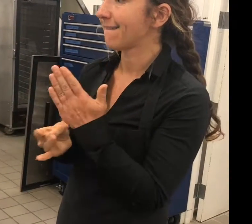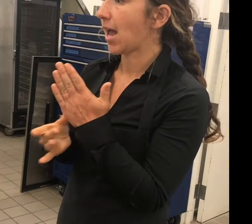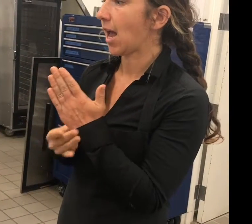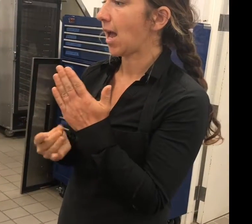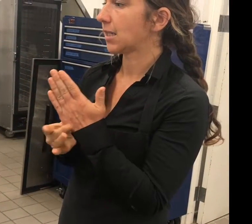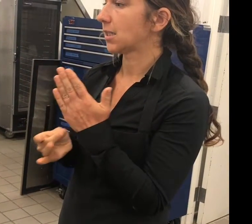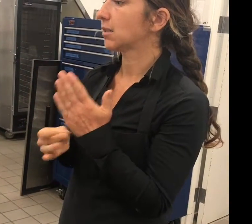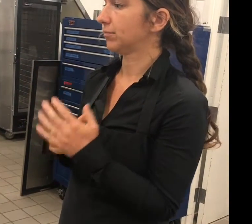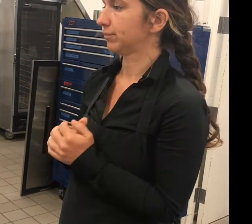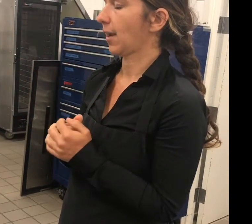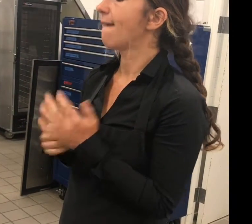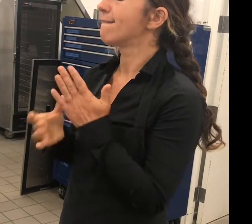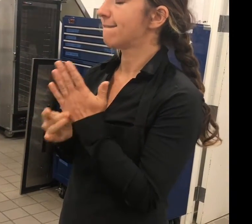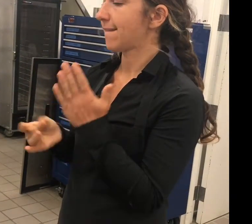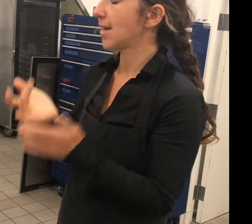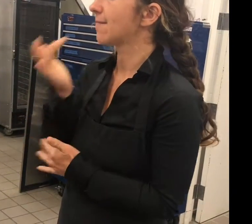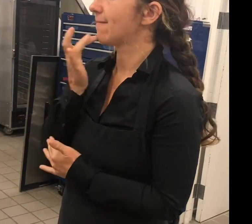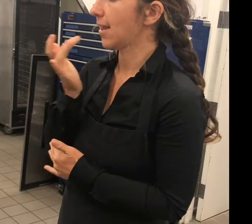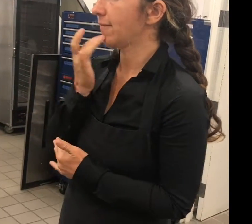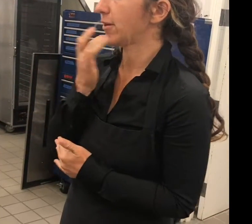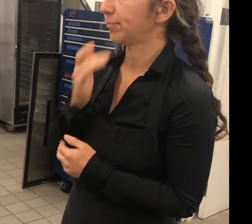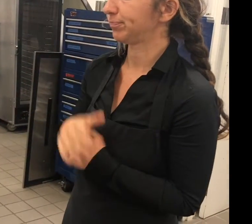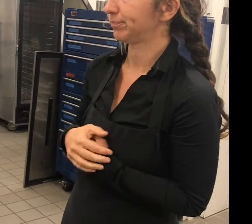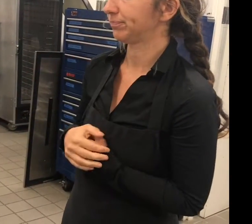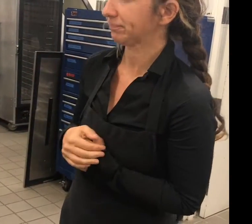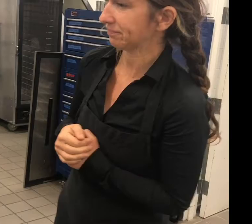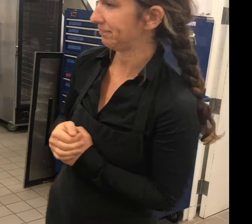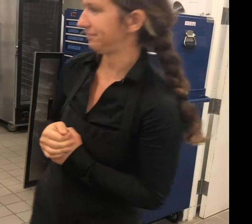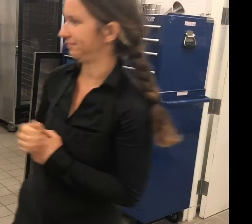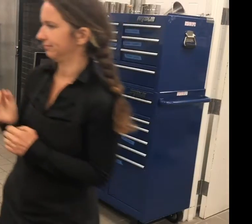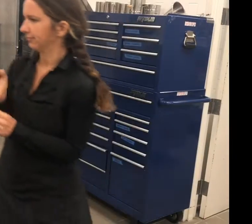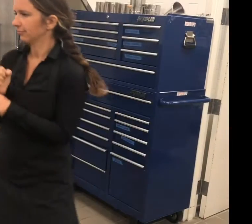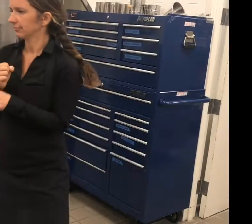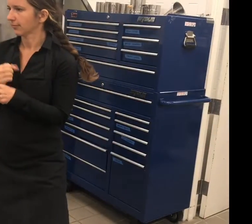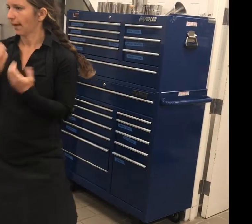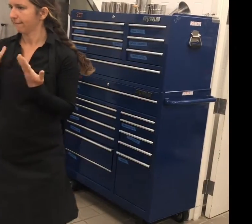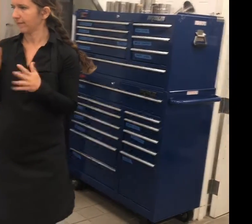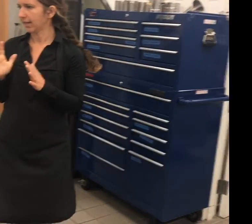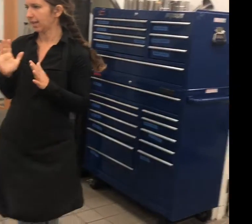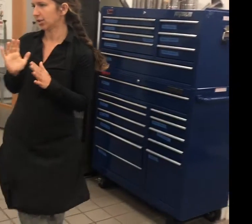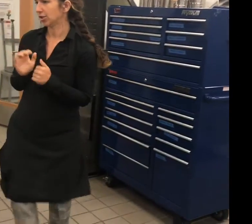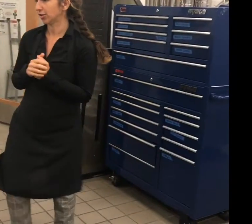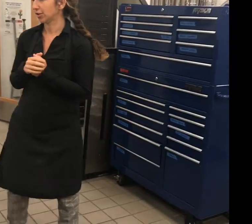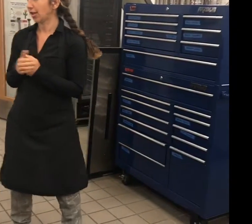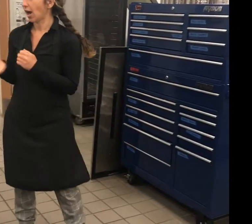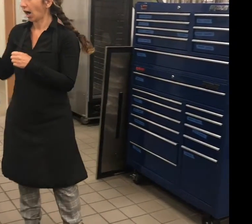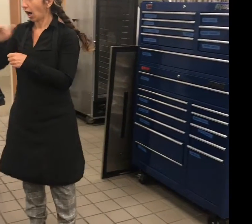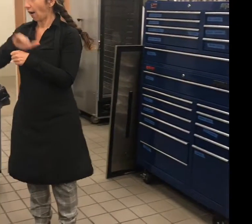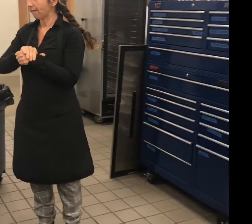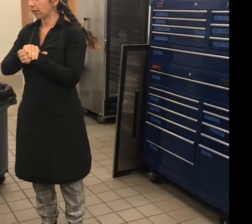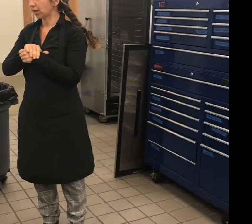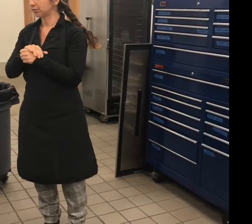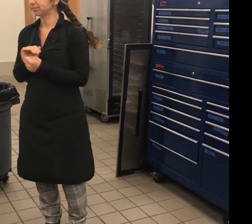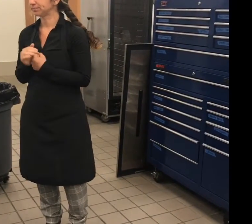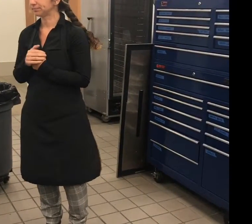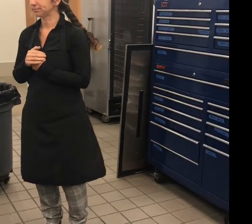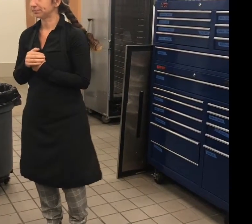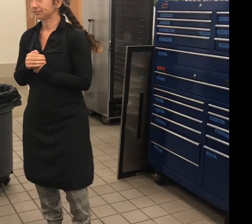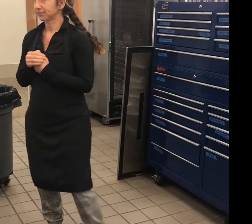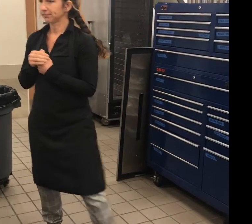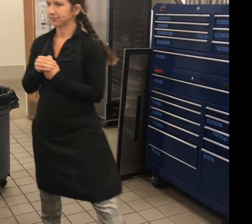So as soon as you make pastry cream, cover it up like this so it doesn't get the skin physically. Right? And you just put it in the refrigerator and let